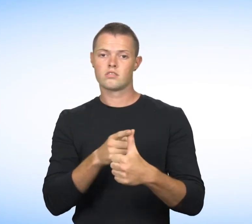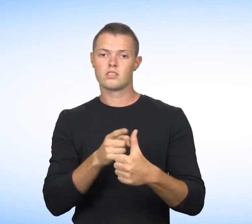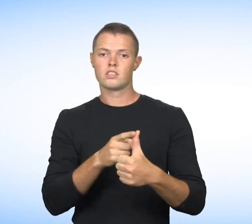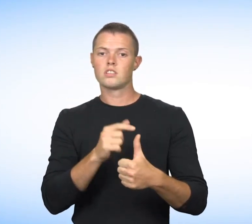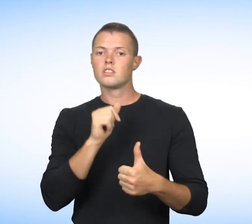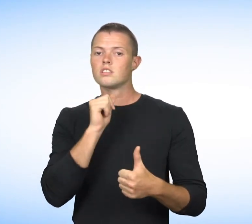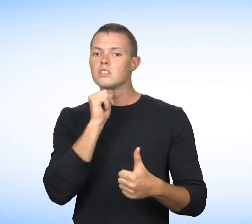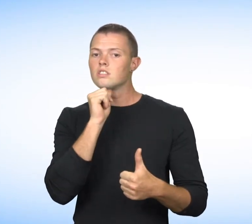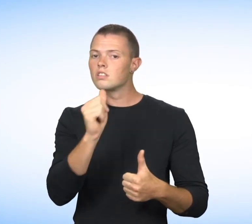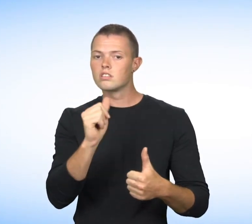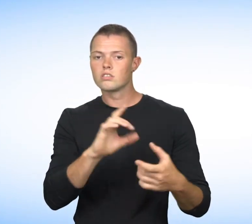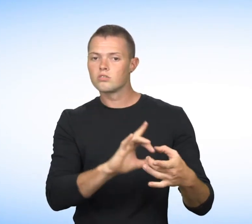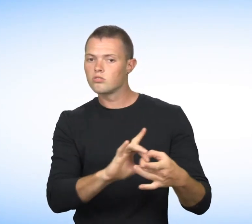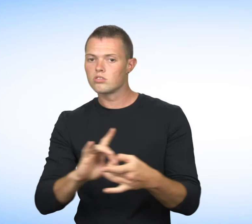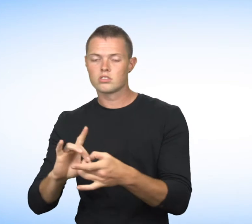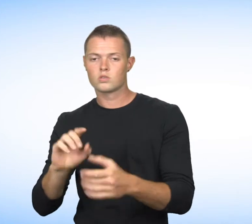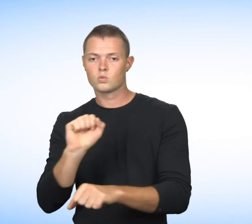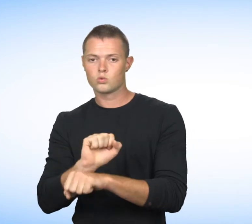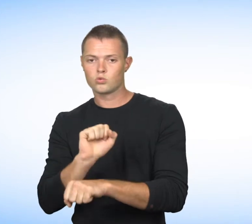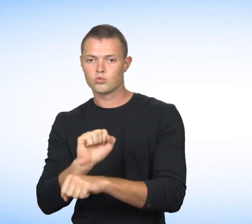if the offense is unrelated to the employment